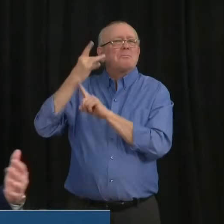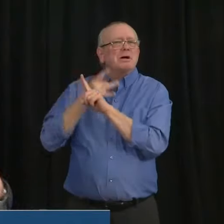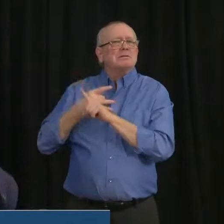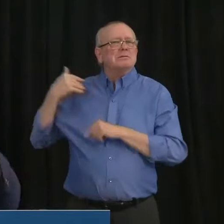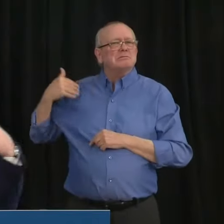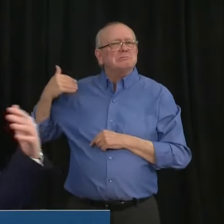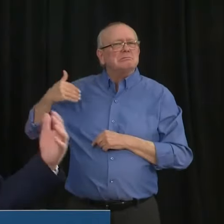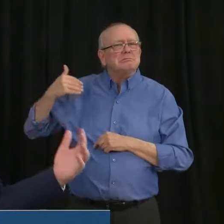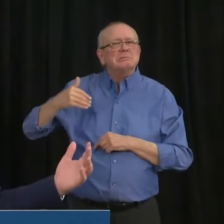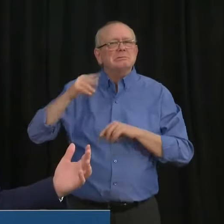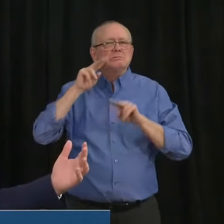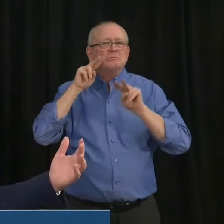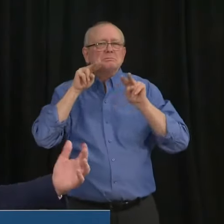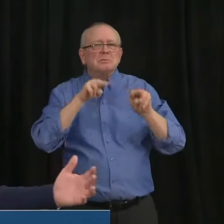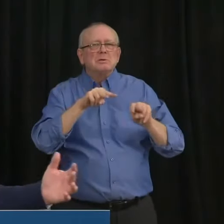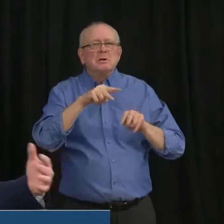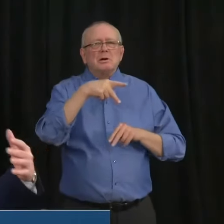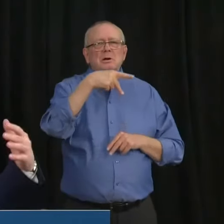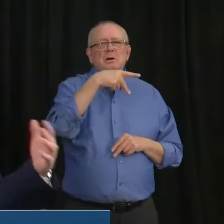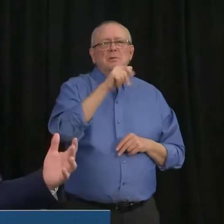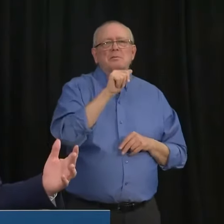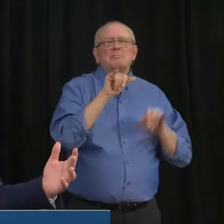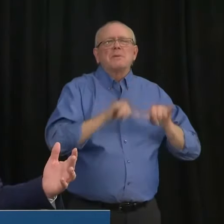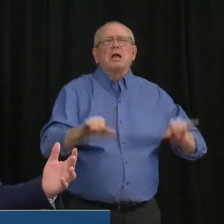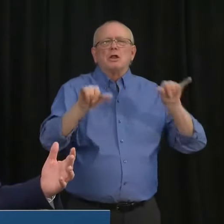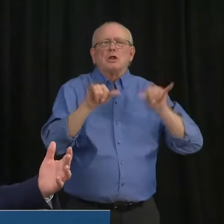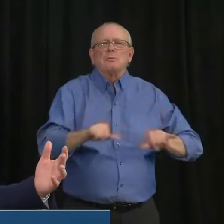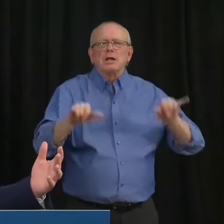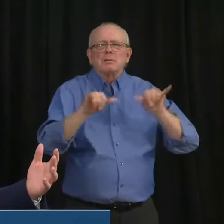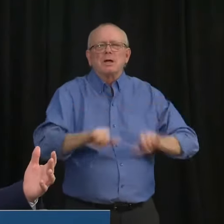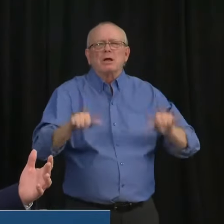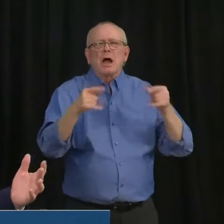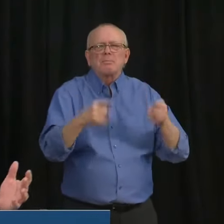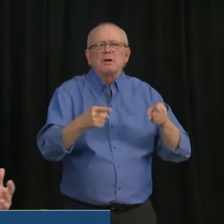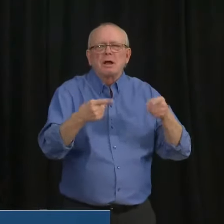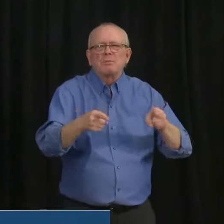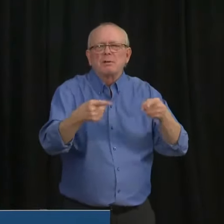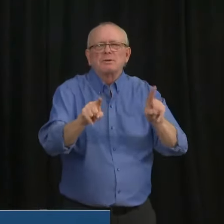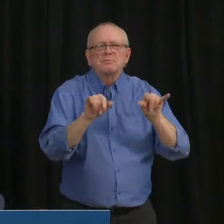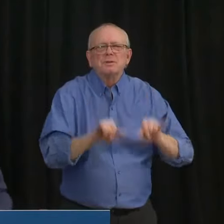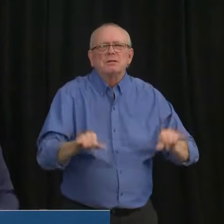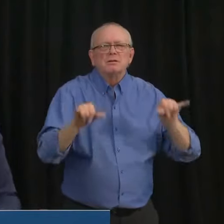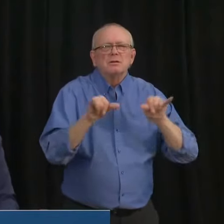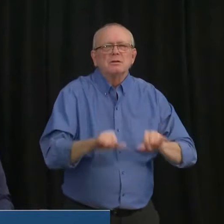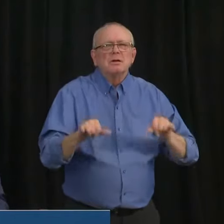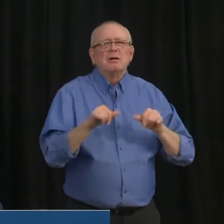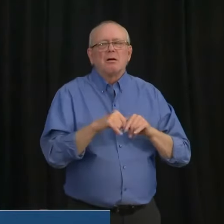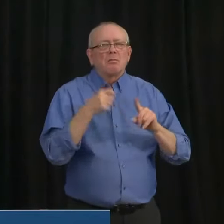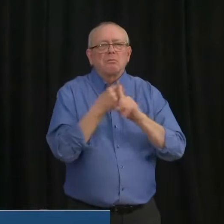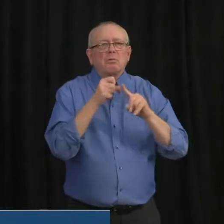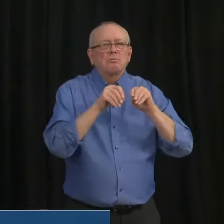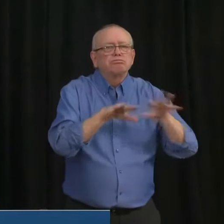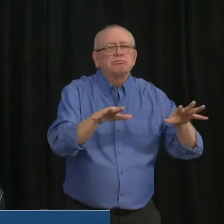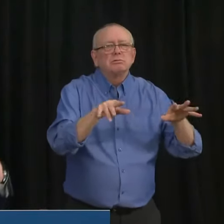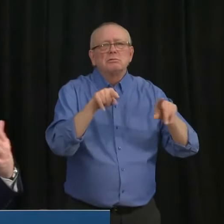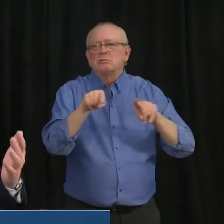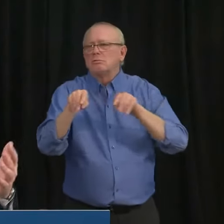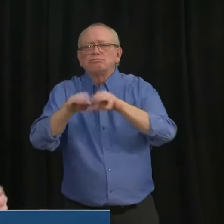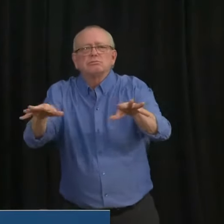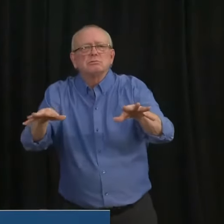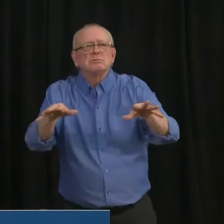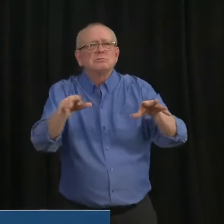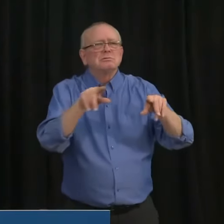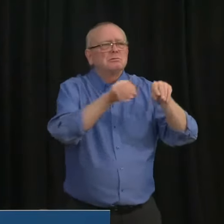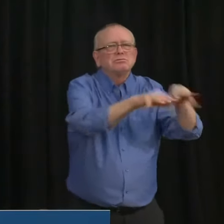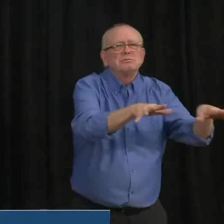So, looking at, at, at that, looking at outbreak data, we, we've, uh, obviously identify, uh, outbreaks, and that